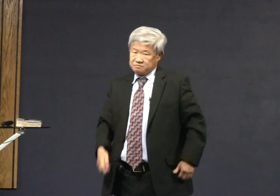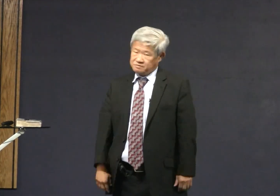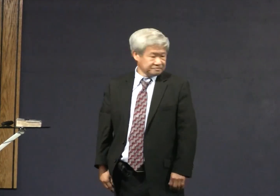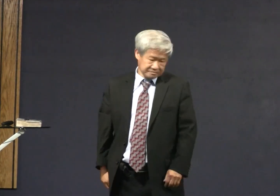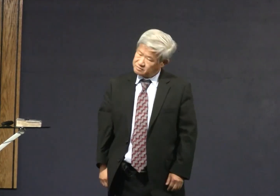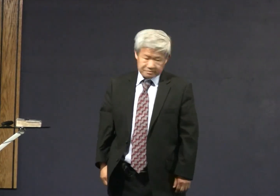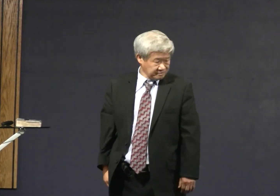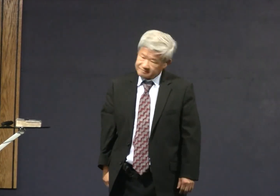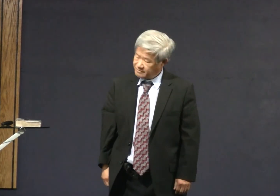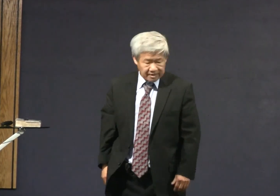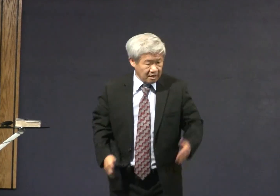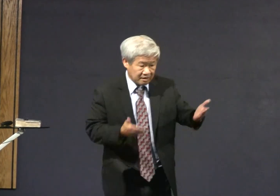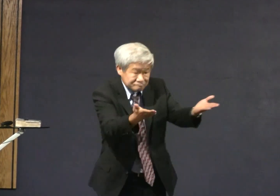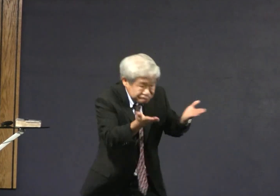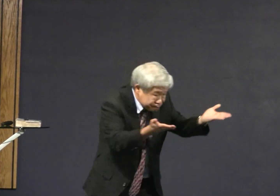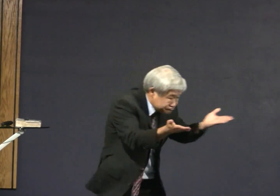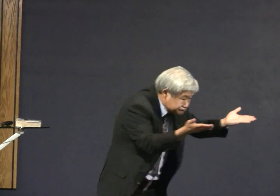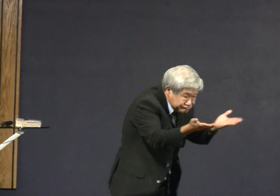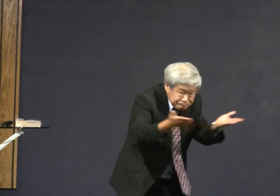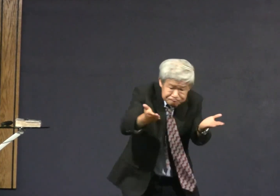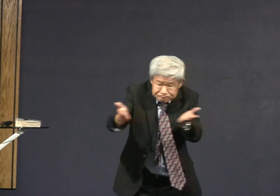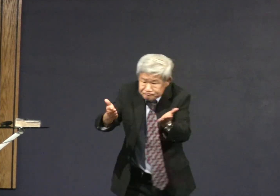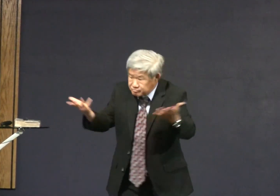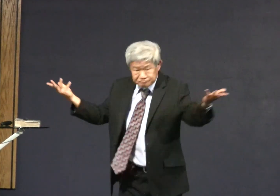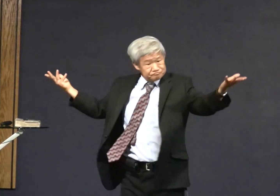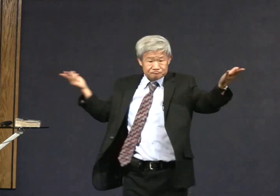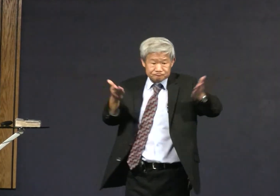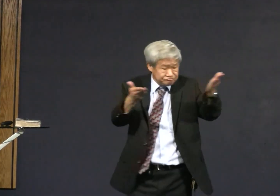deacon and I'm a pastor, I'm still a servant.